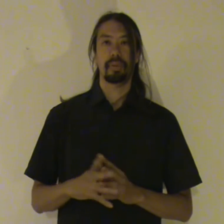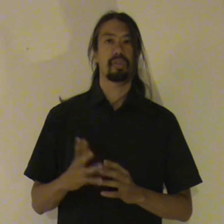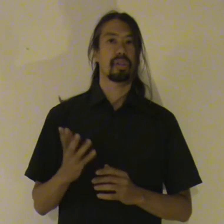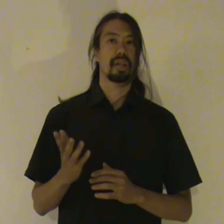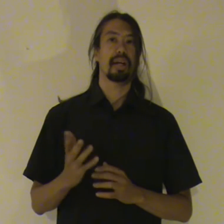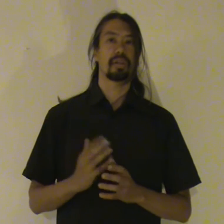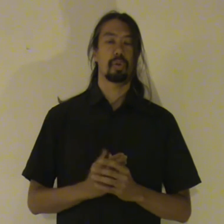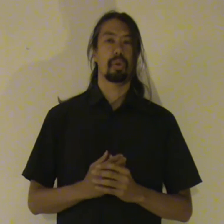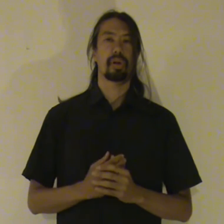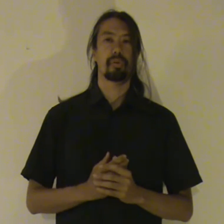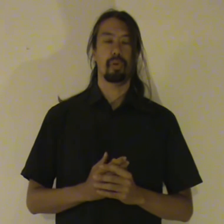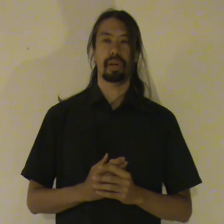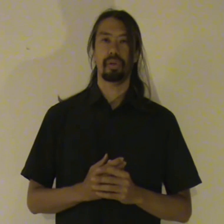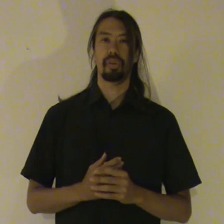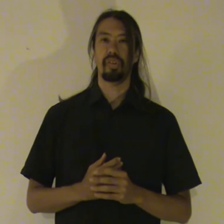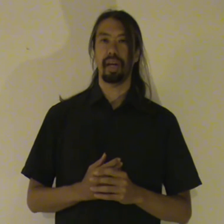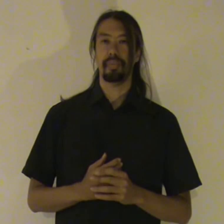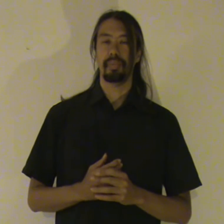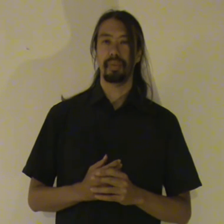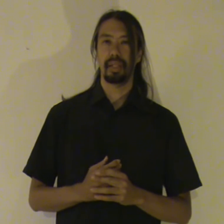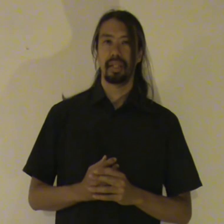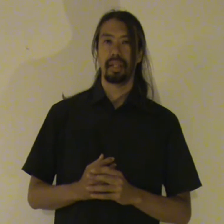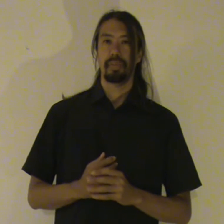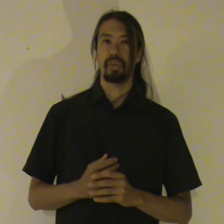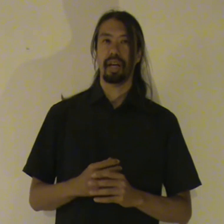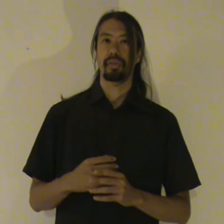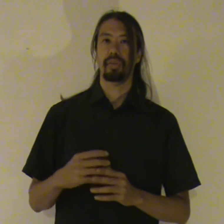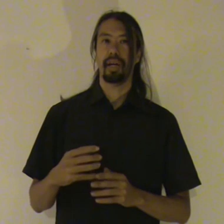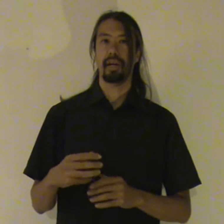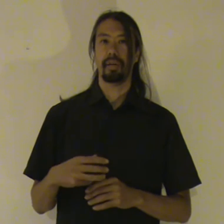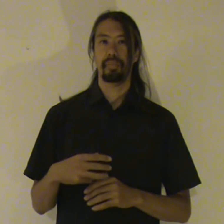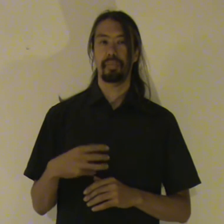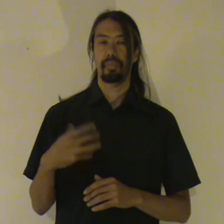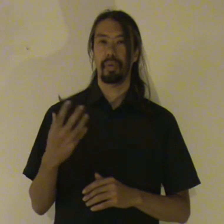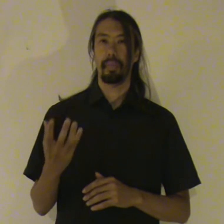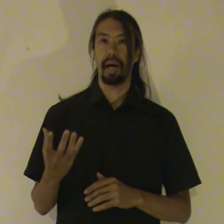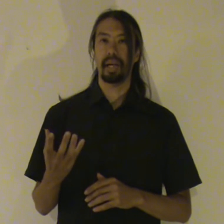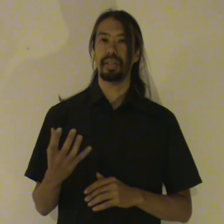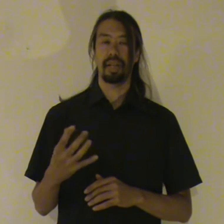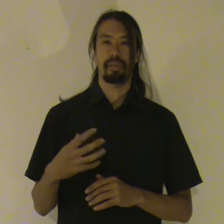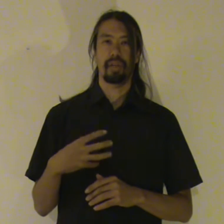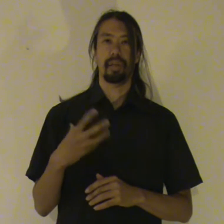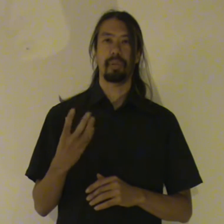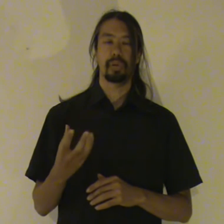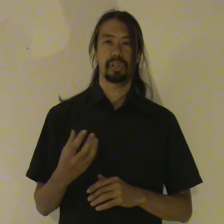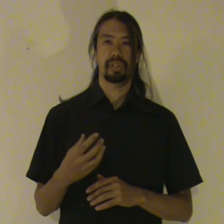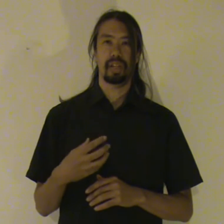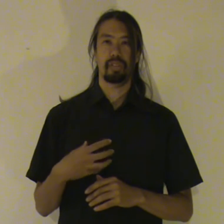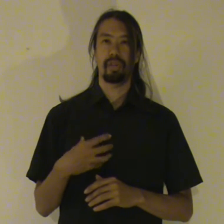But also the client you are working for can do the same. Because out of their mind. Out of their emotions. Out of their